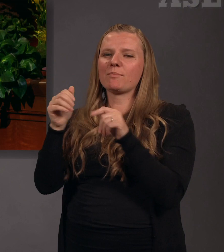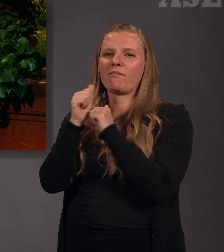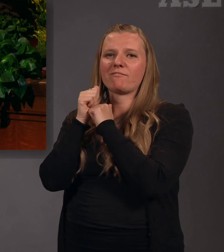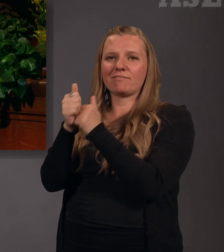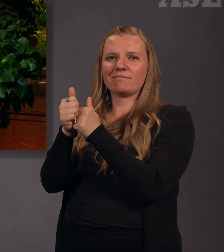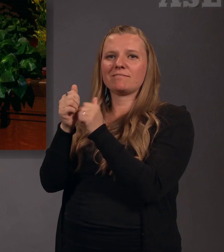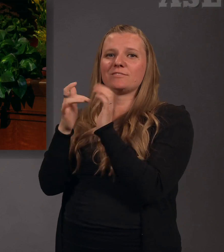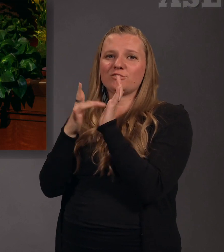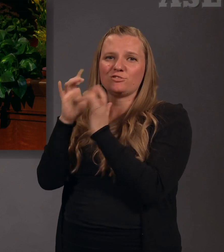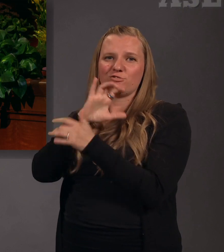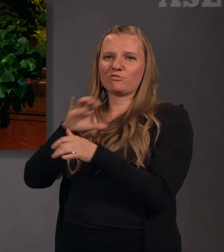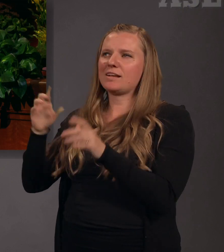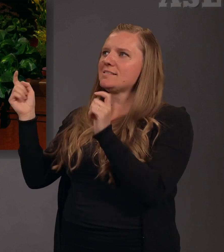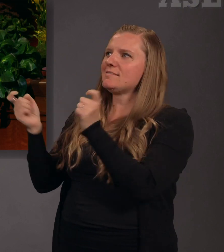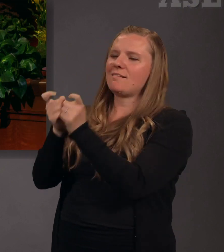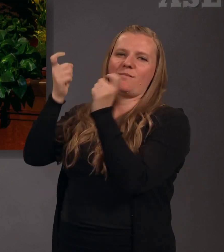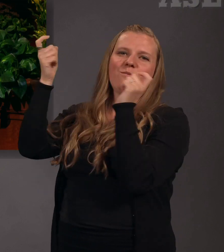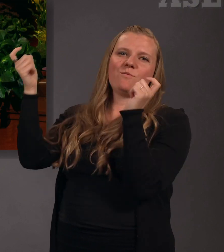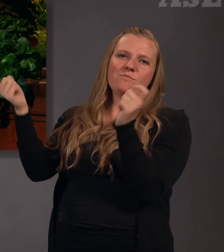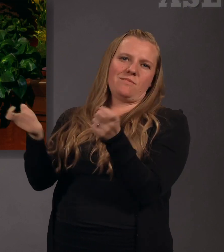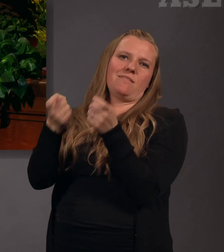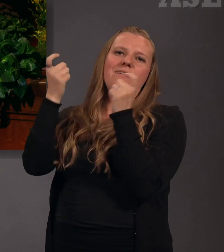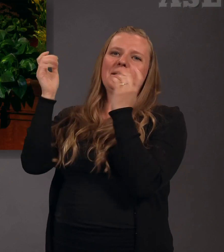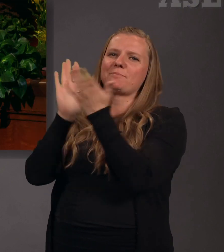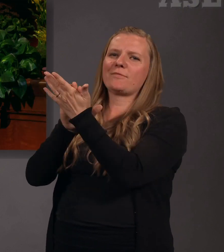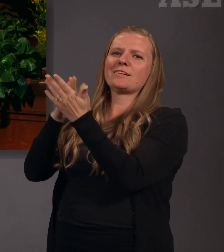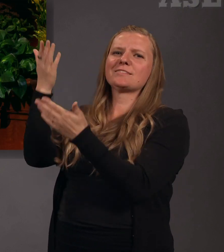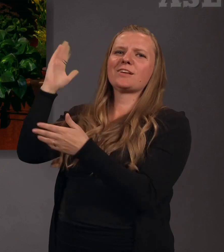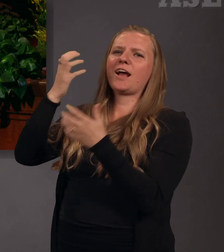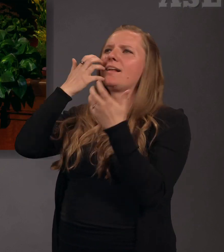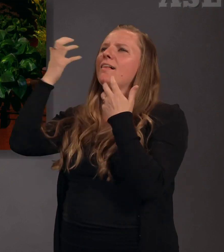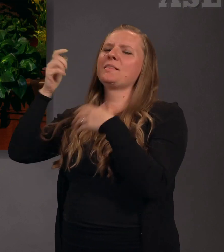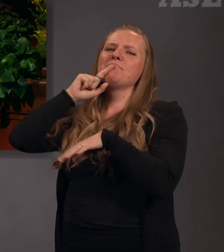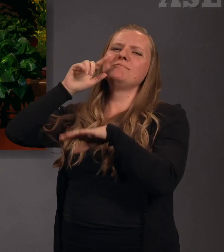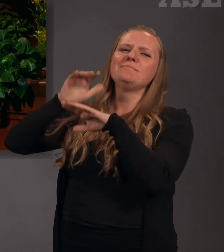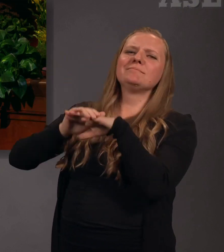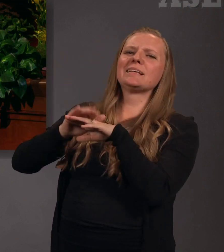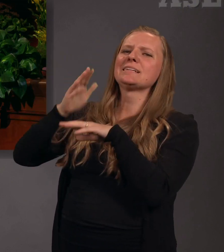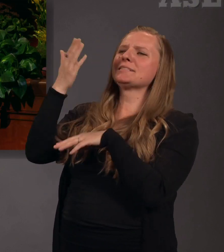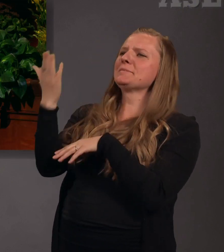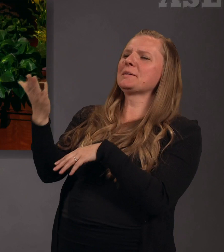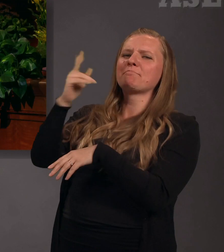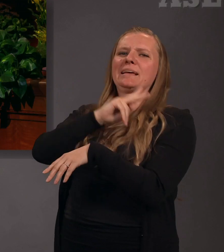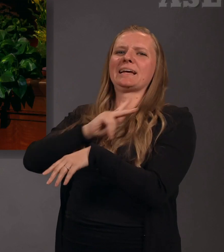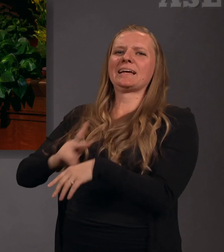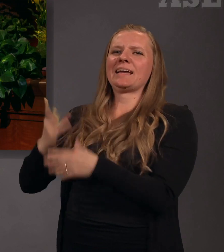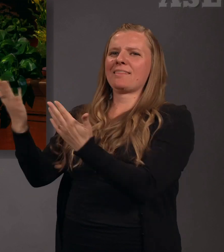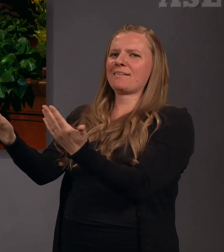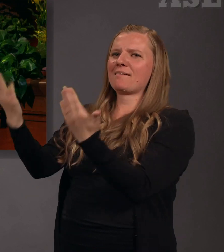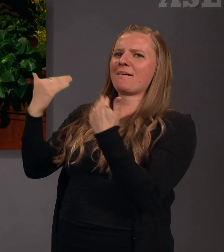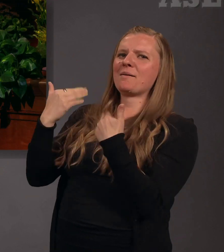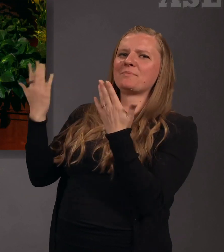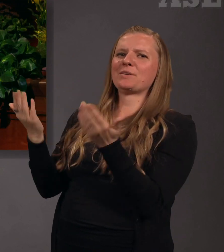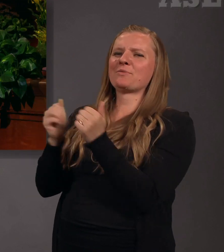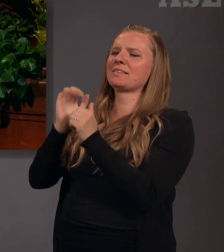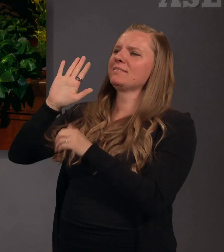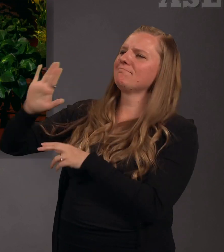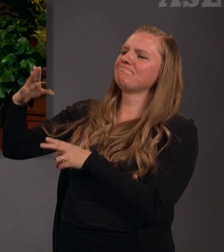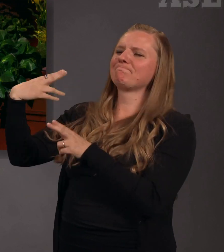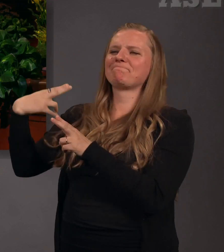Jesus Christ praised God with a loud voice, saying, Blessed be the King that cometh in the name of the Lord. How